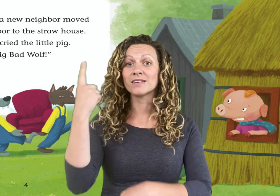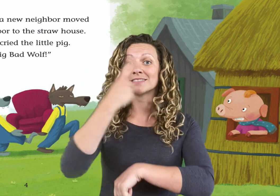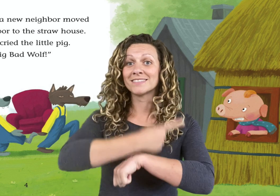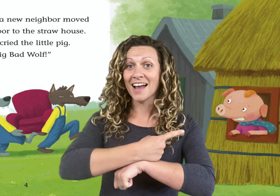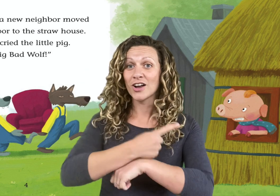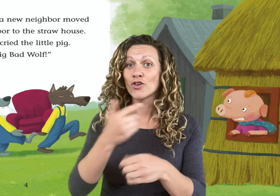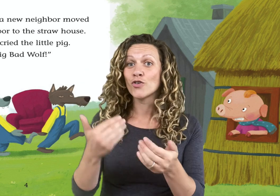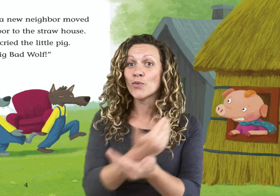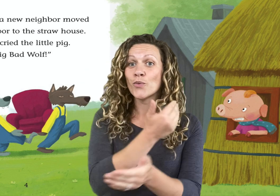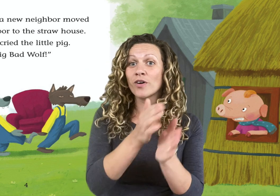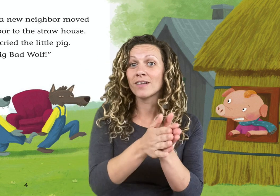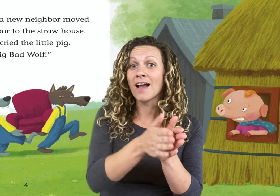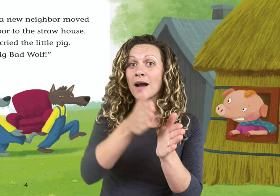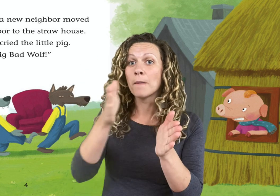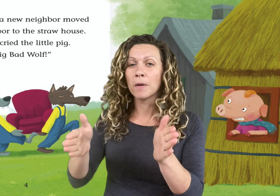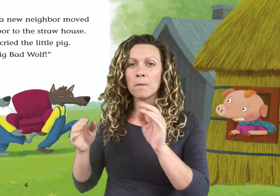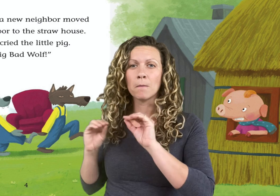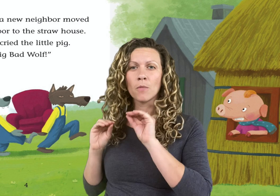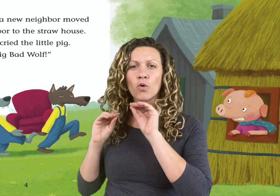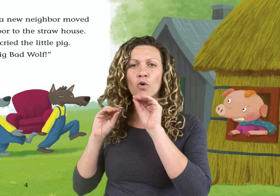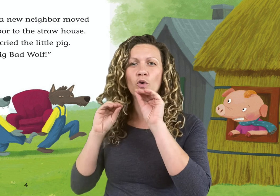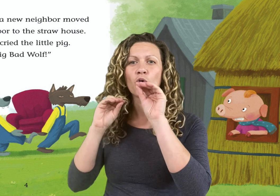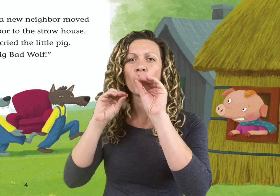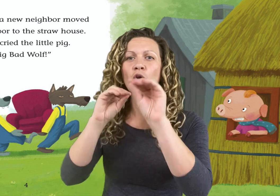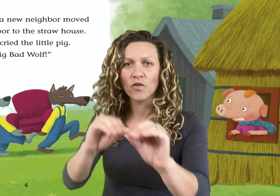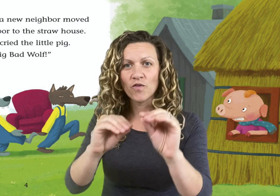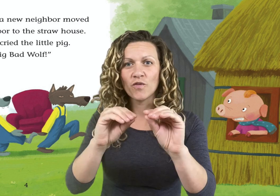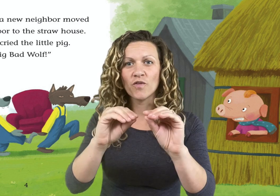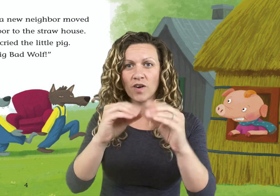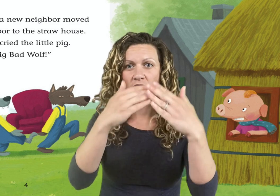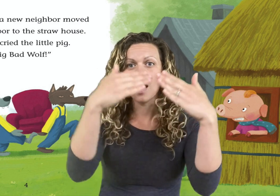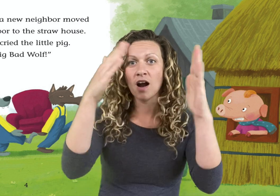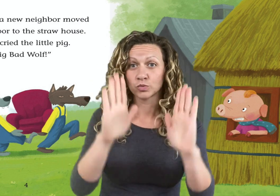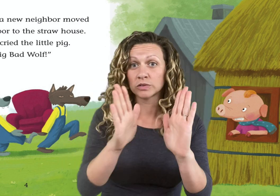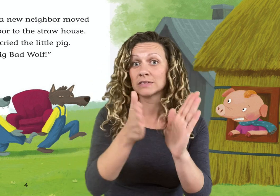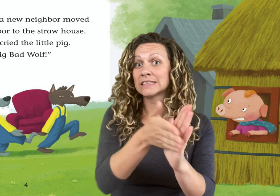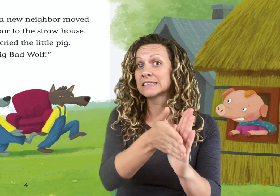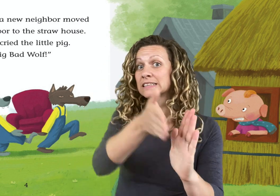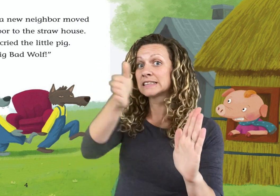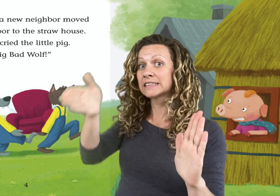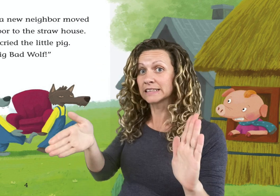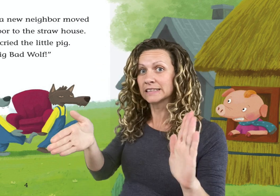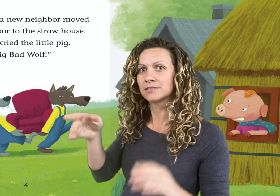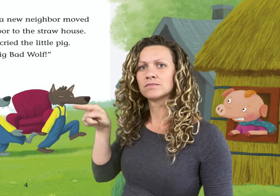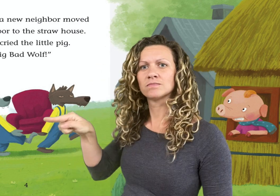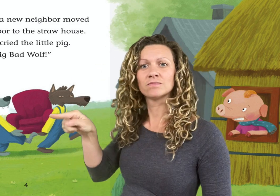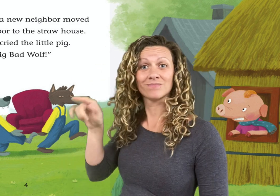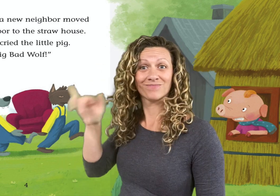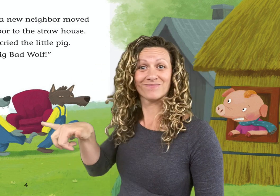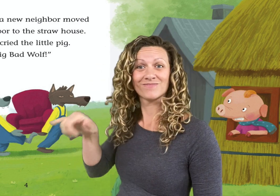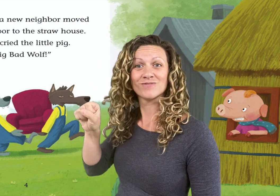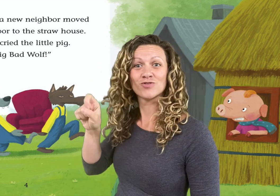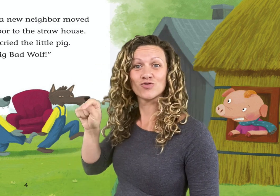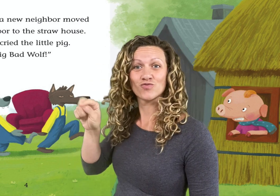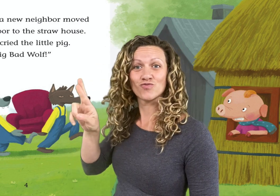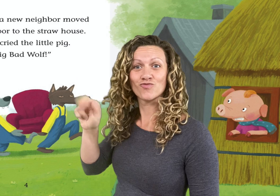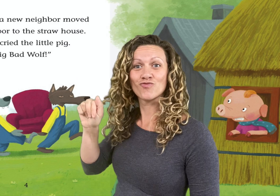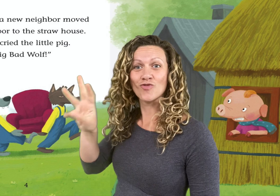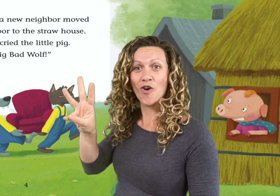One day, a new neighbor moved in next door to the straw house.